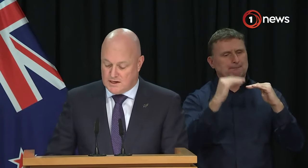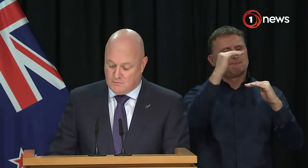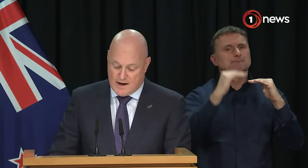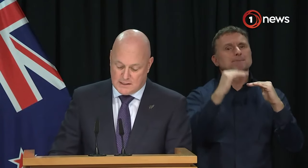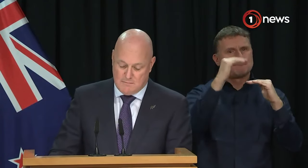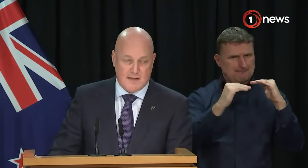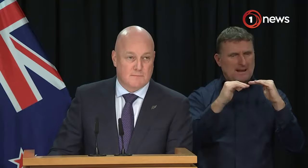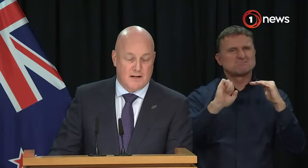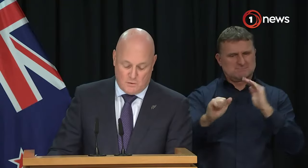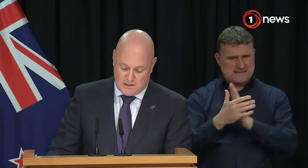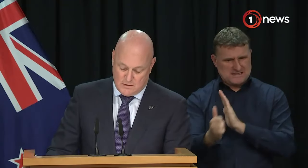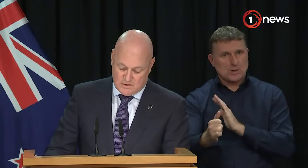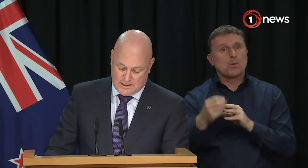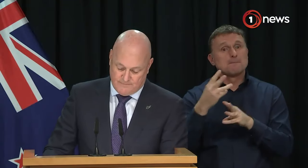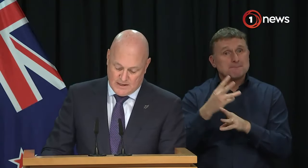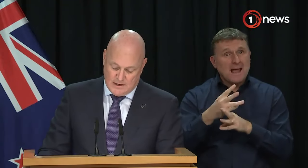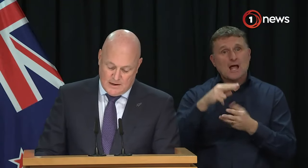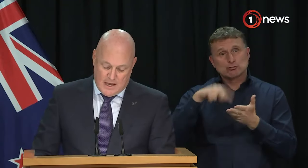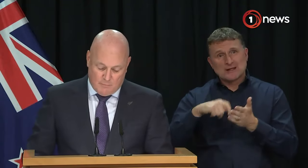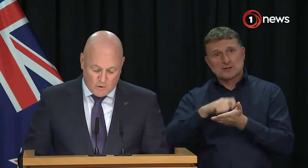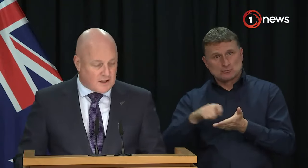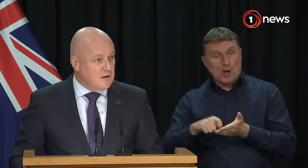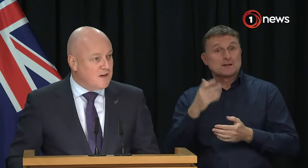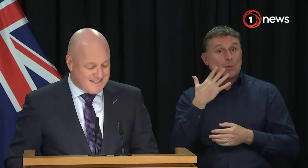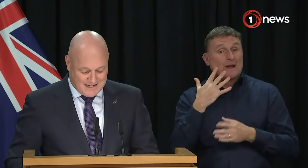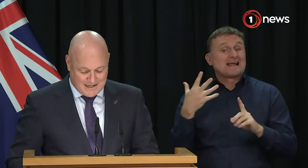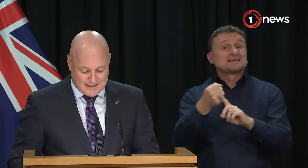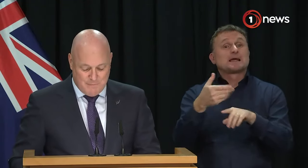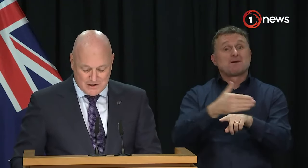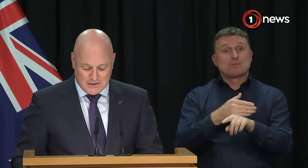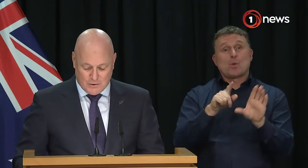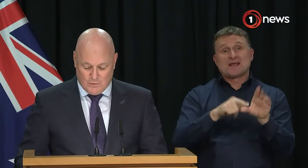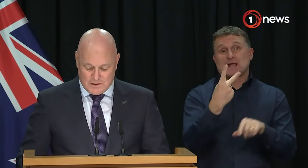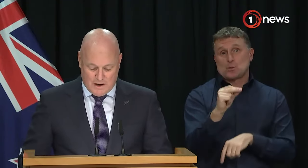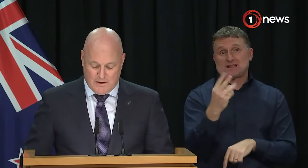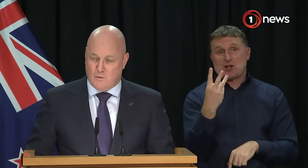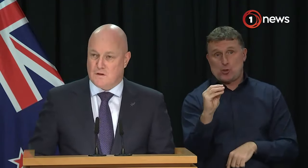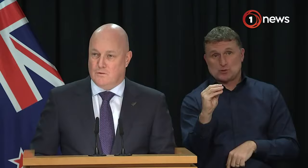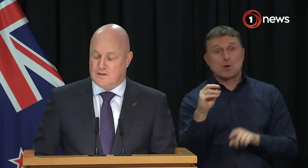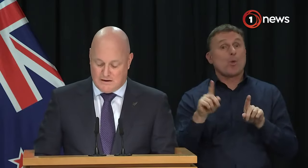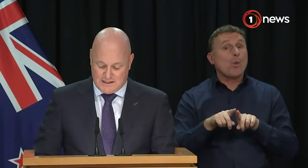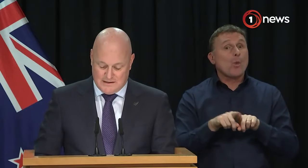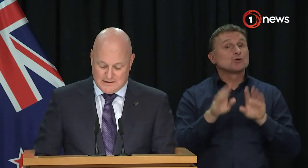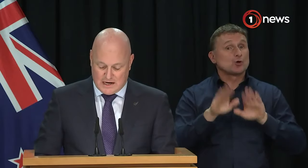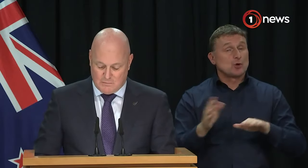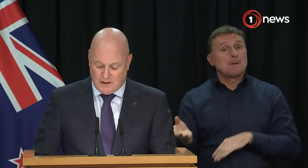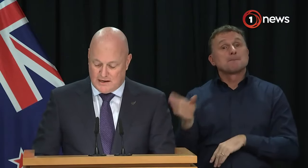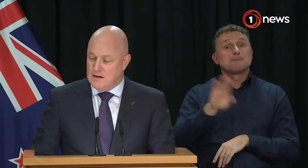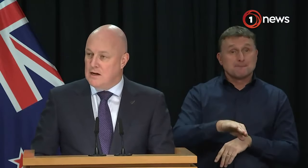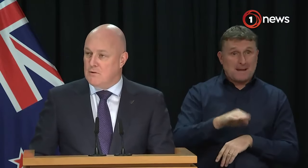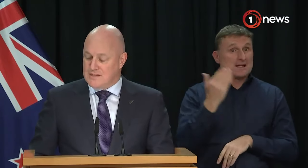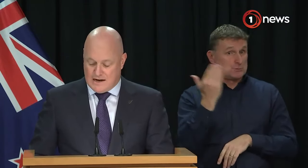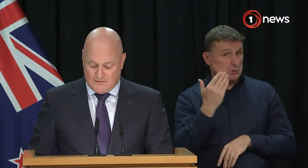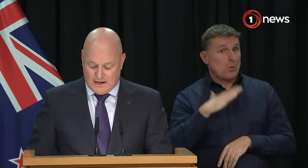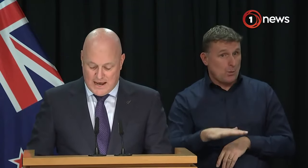age in reading, writing and maths by 2030. And importantly we need to get kids back to school which is why we have also launched our attendance action